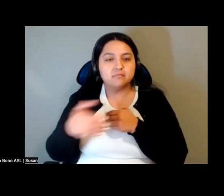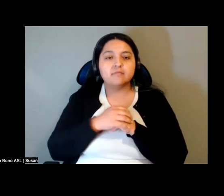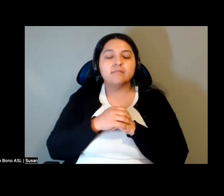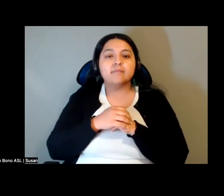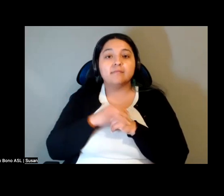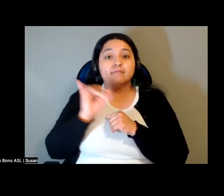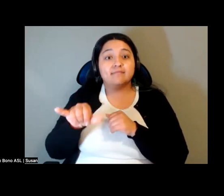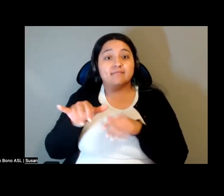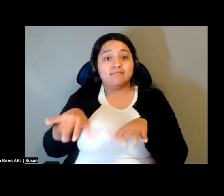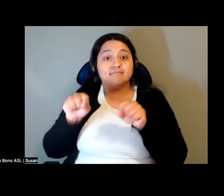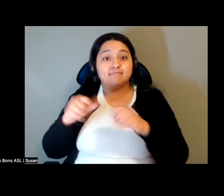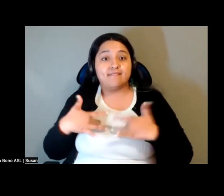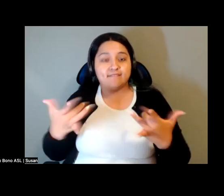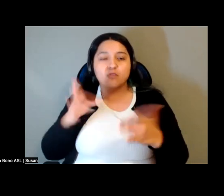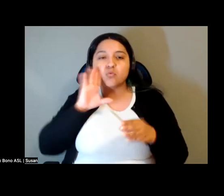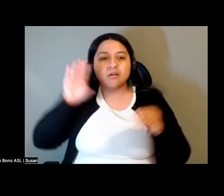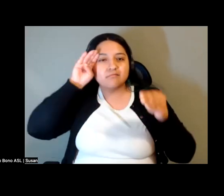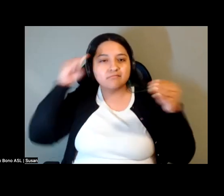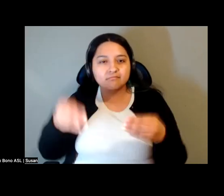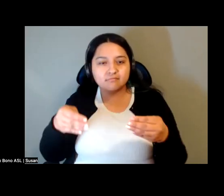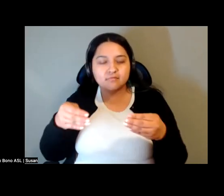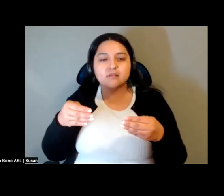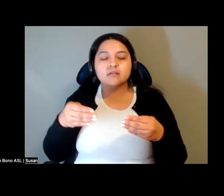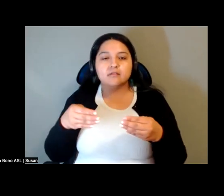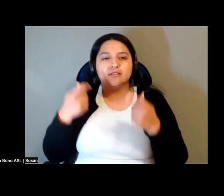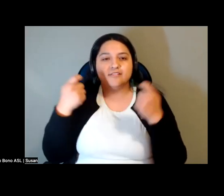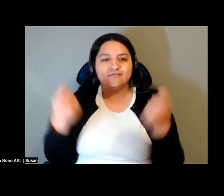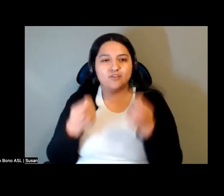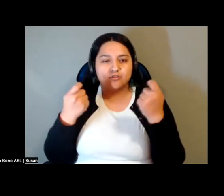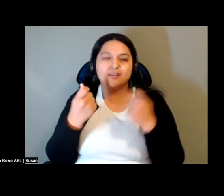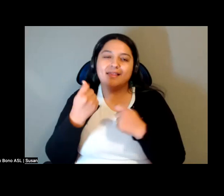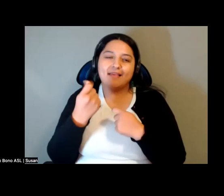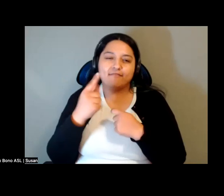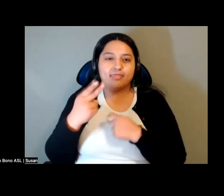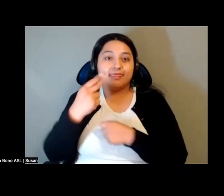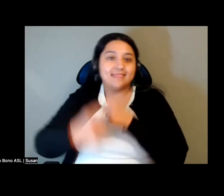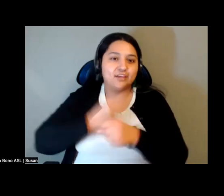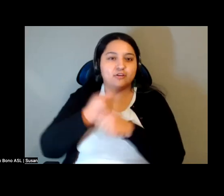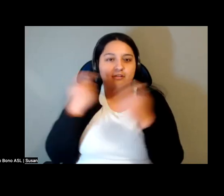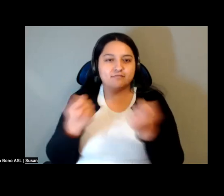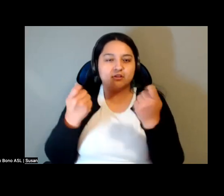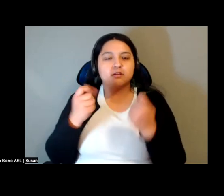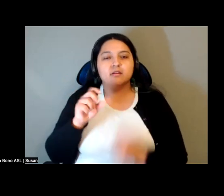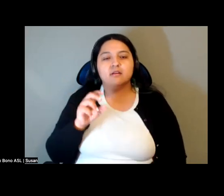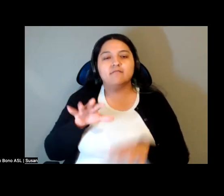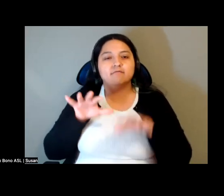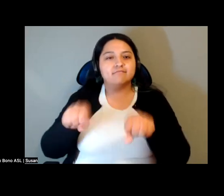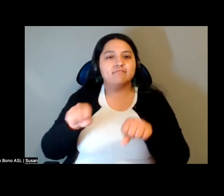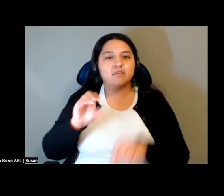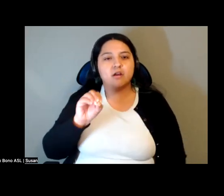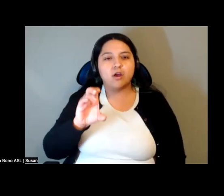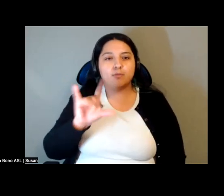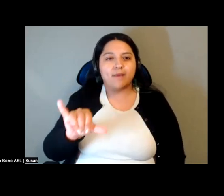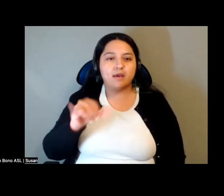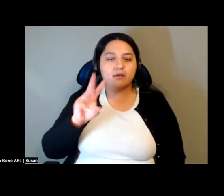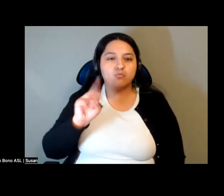of the Occupy Wall Street movement, the 11th anniversary as it is. And a couple of things